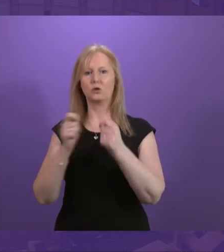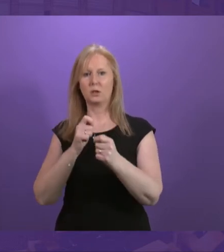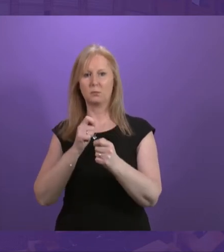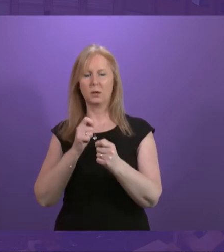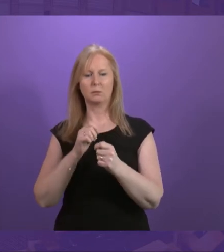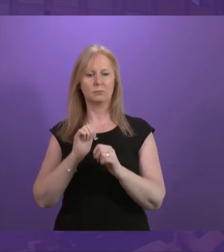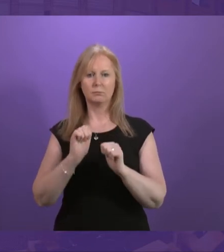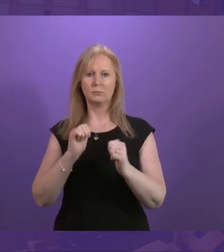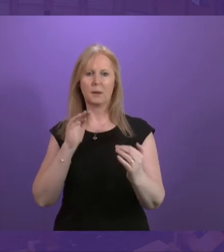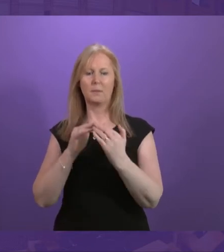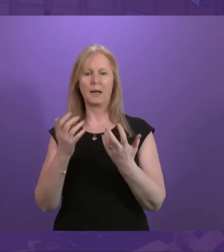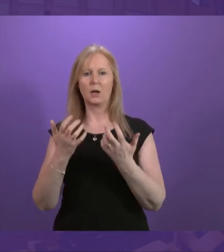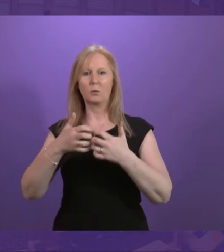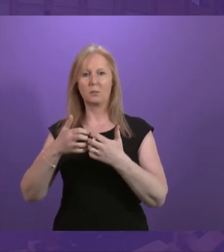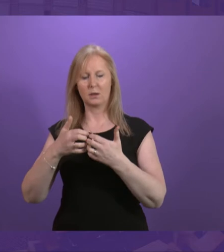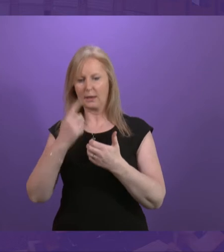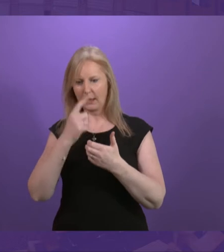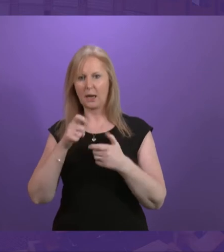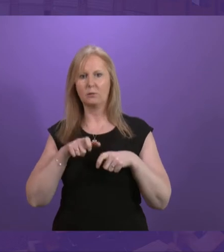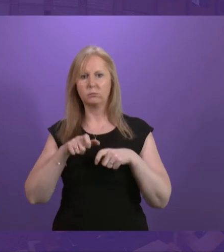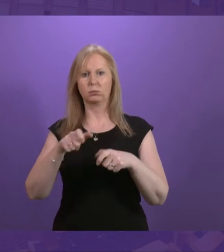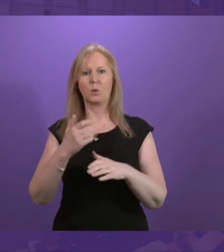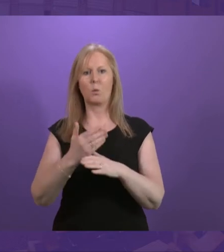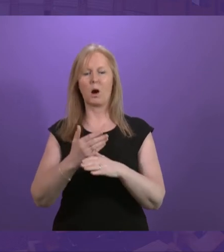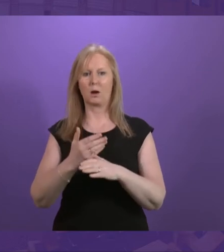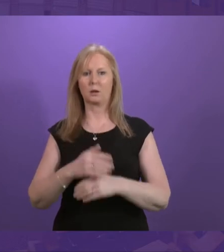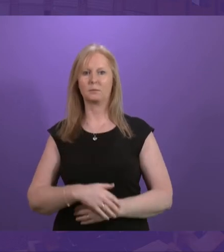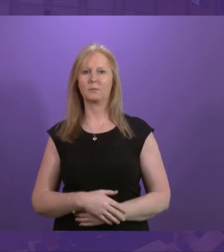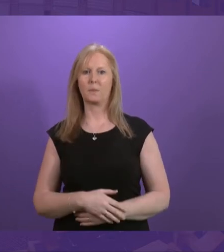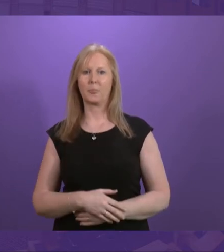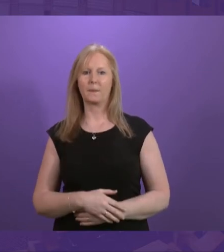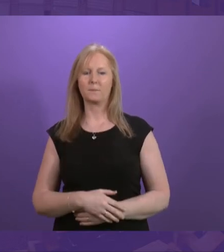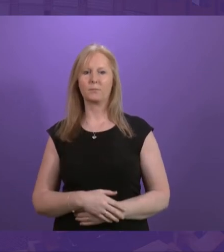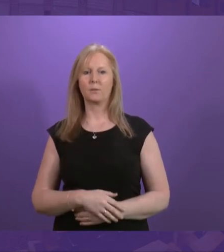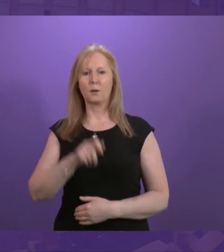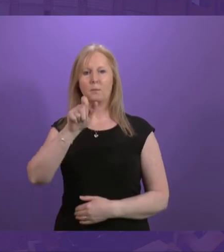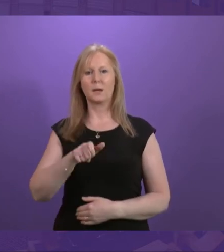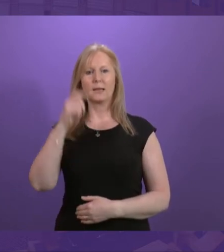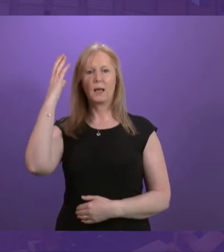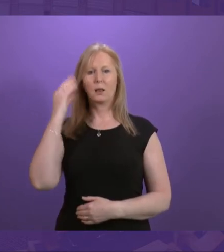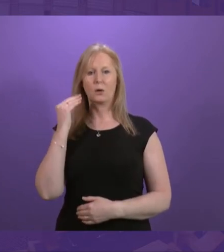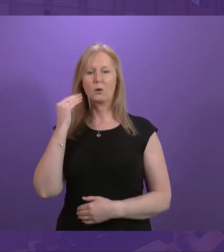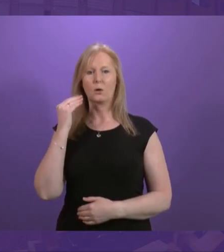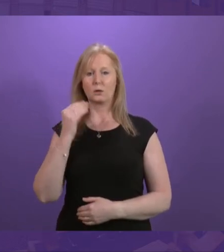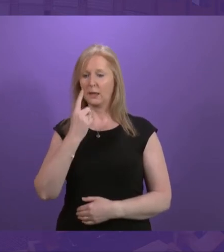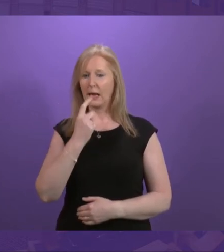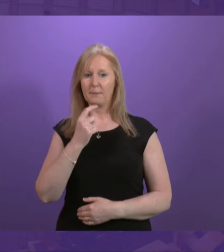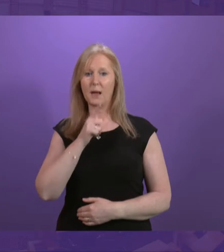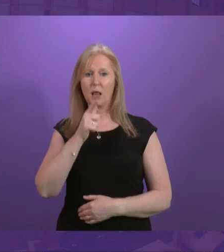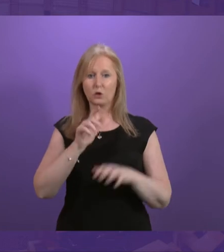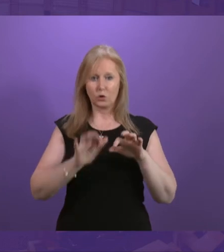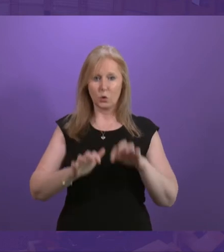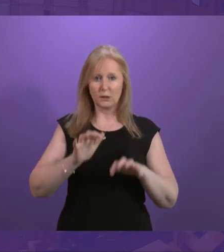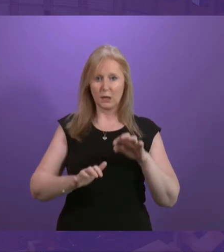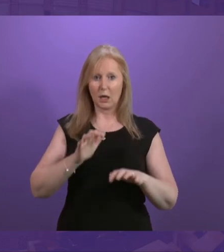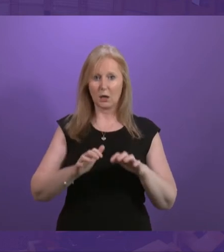technology that support them carry out their job. For a person with hearing loss this could be an electronic note taker